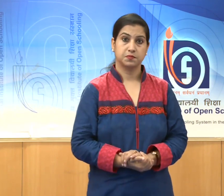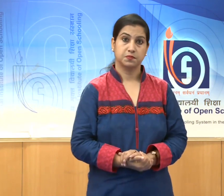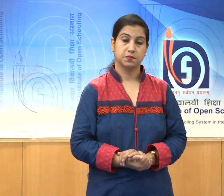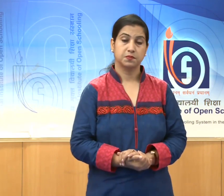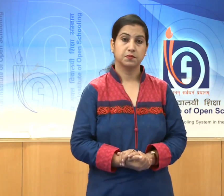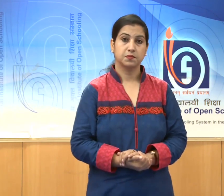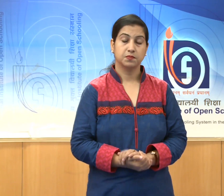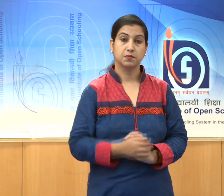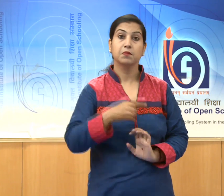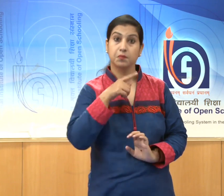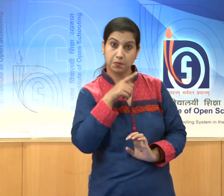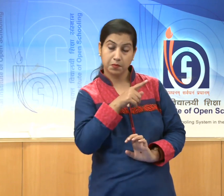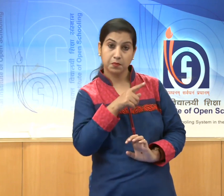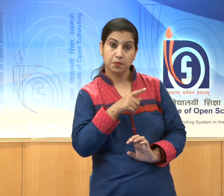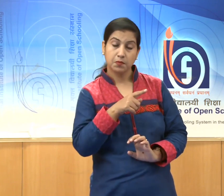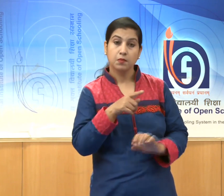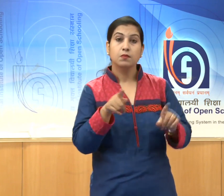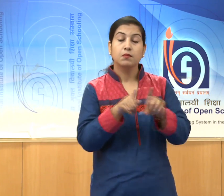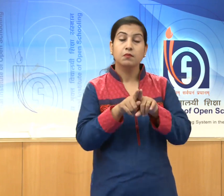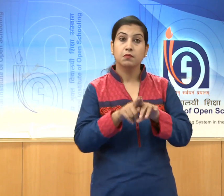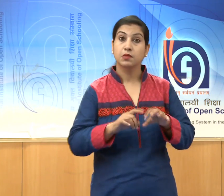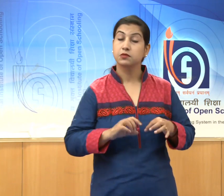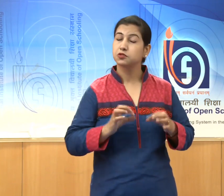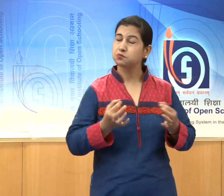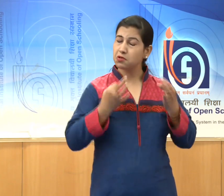There is a lyrical quality in the painting.